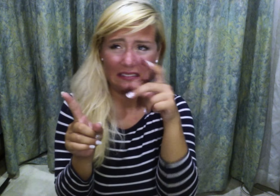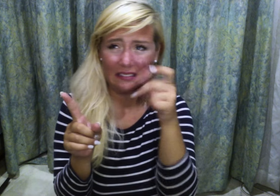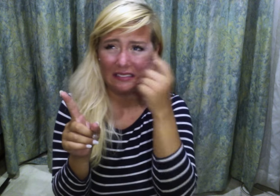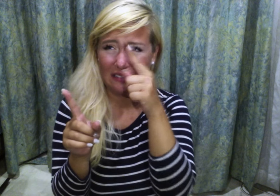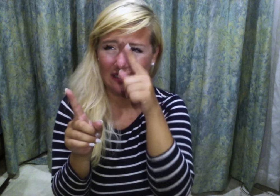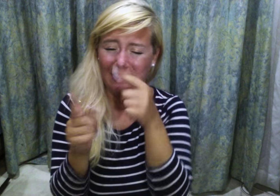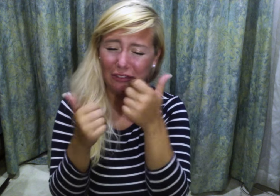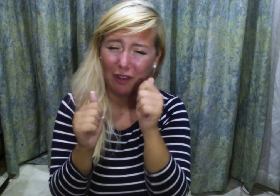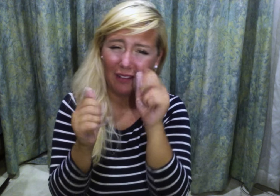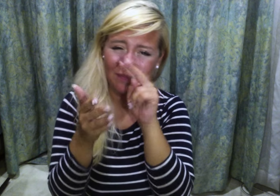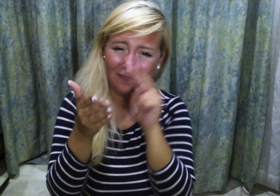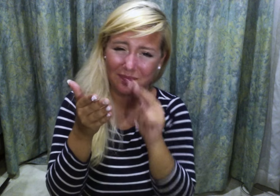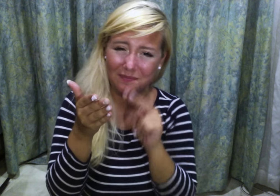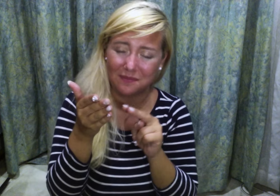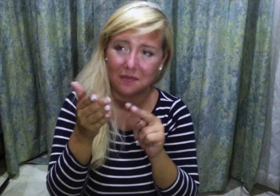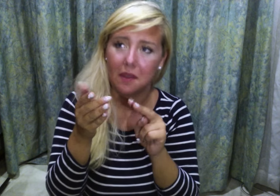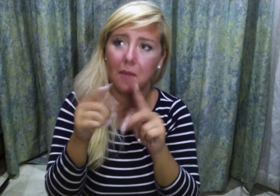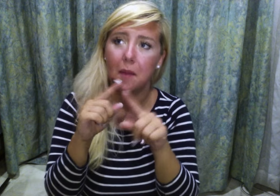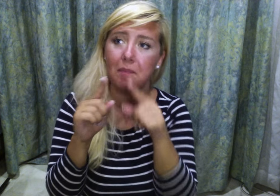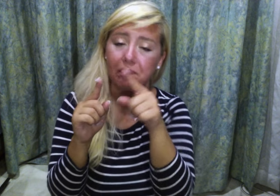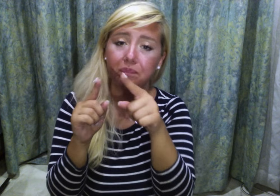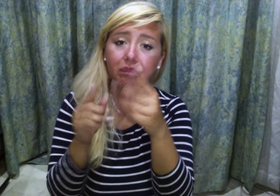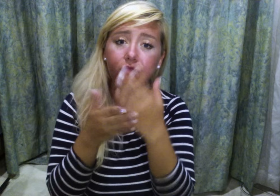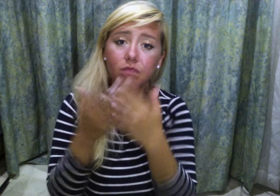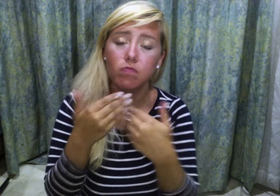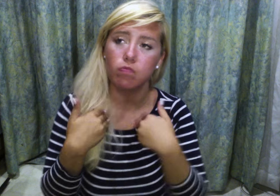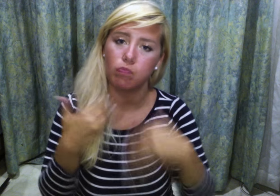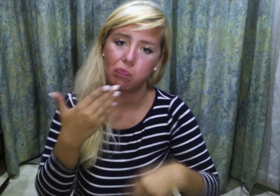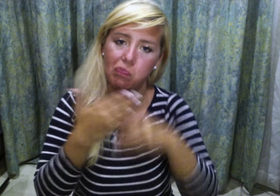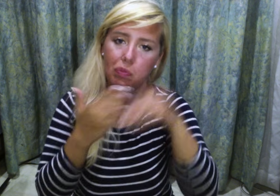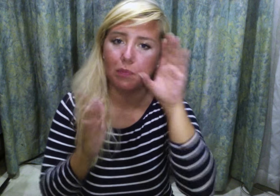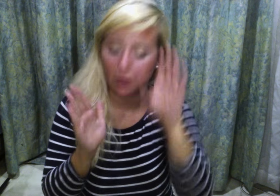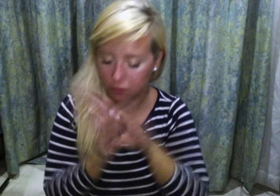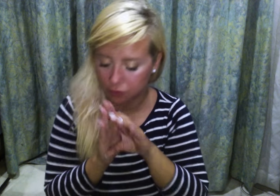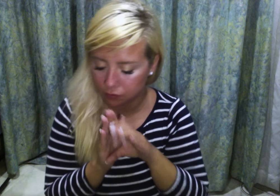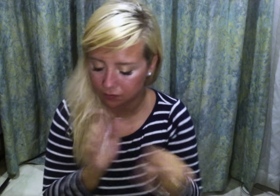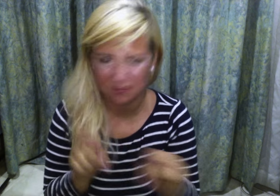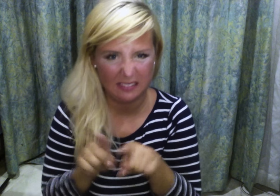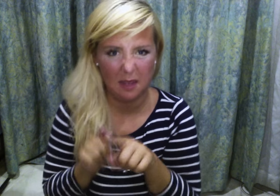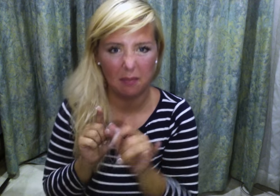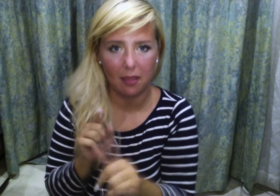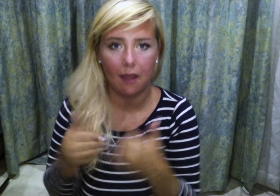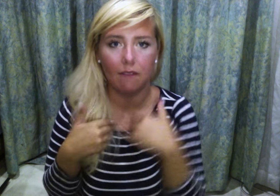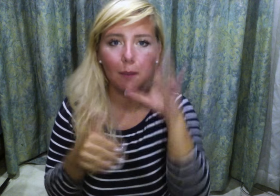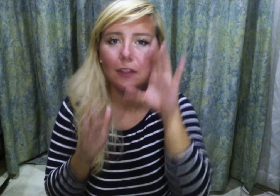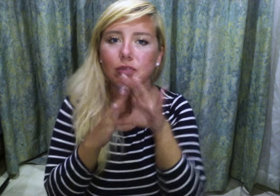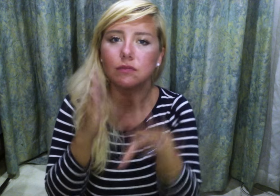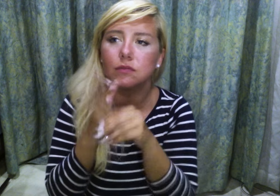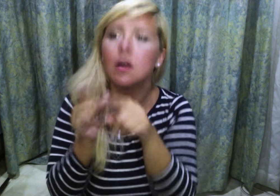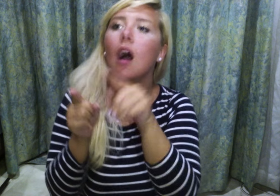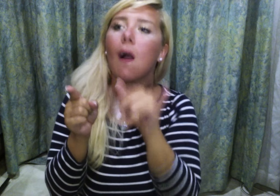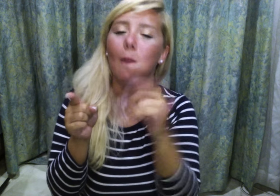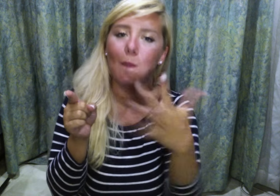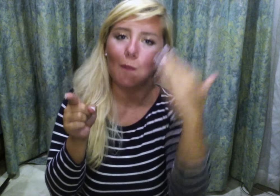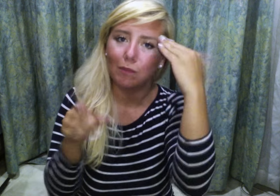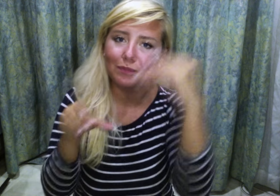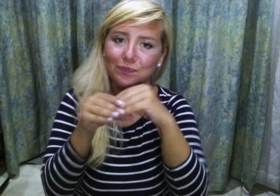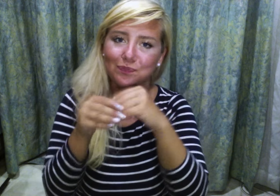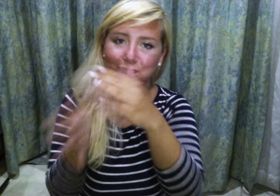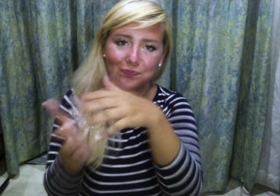I'll take a look. And I don't understand always what the kanji reads. But some labels do have that picture added. Like the one that I have. That way